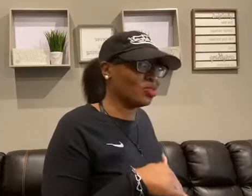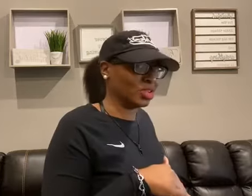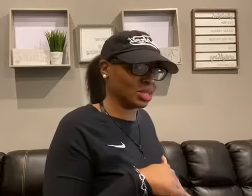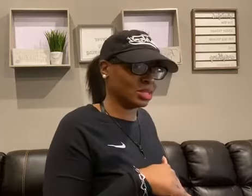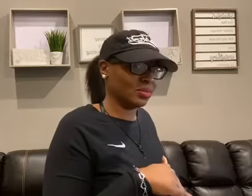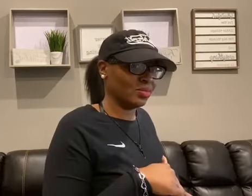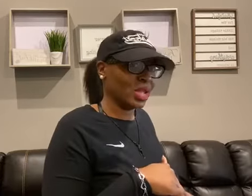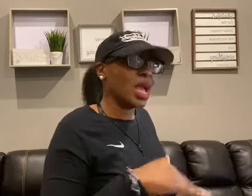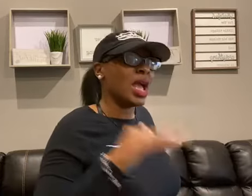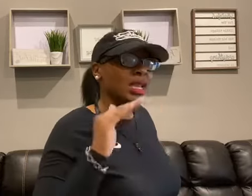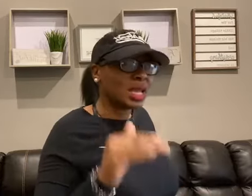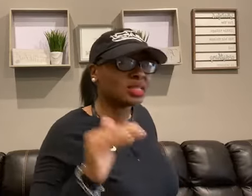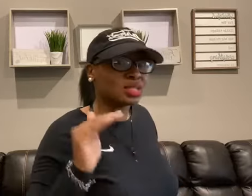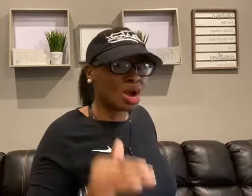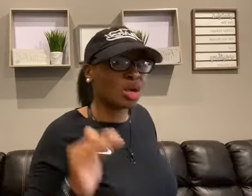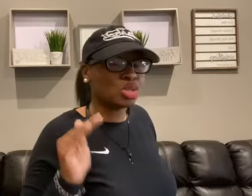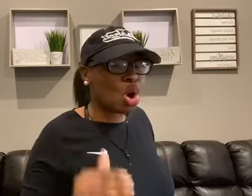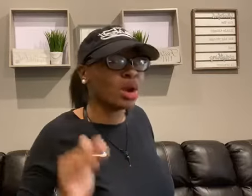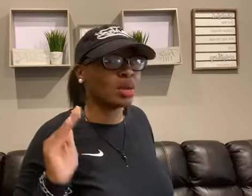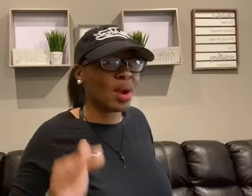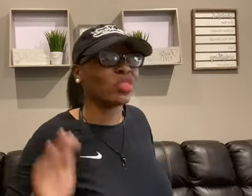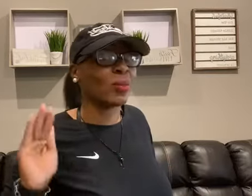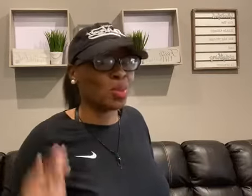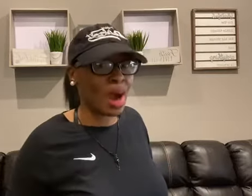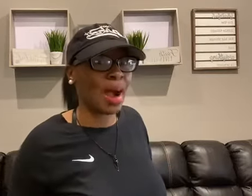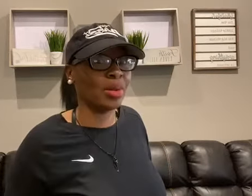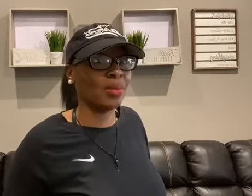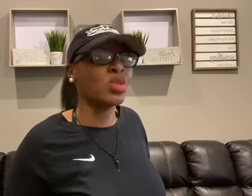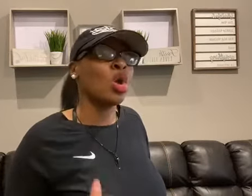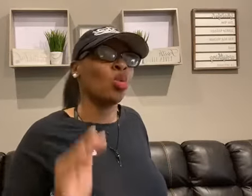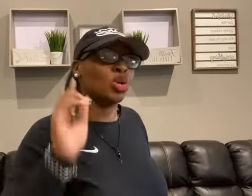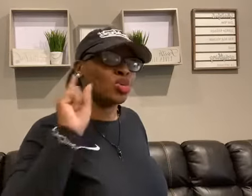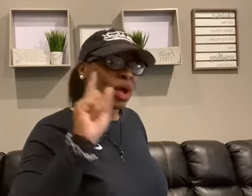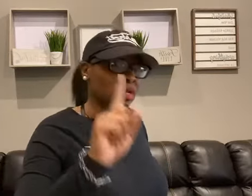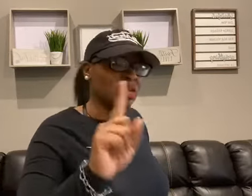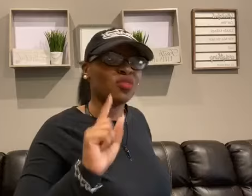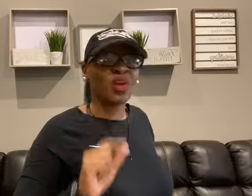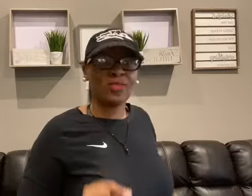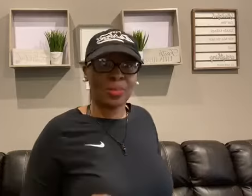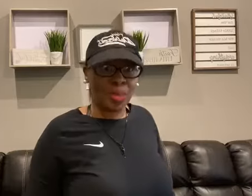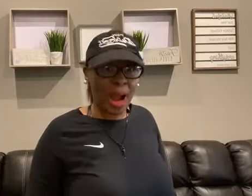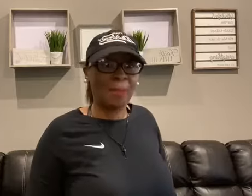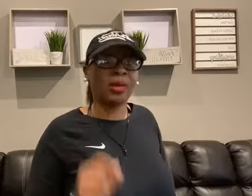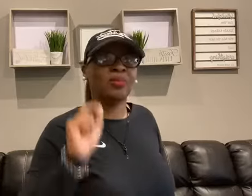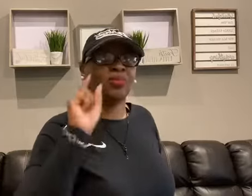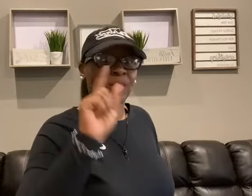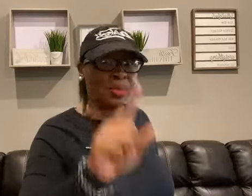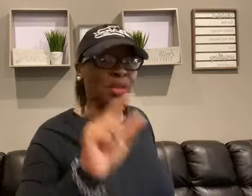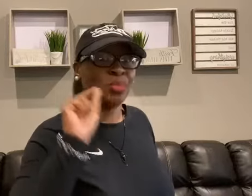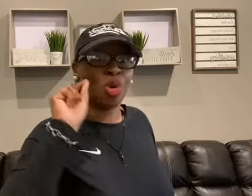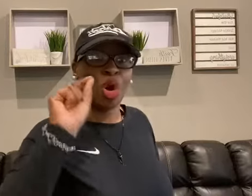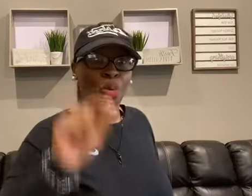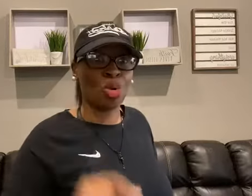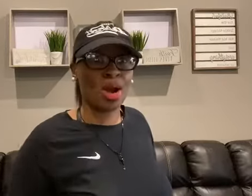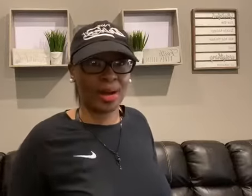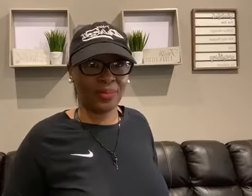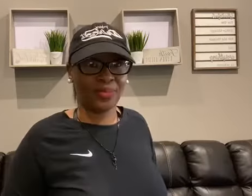service and let's start talking about the problem. When you identify the problem, the people will come.